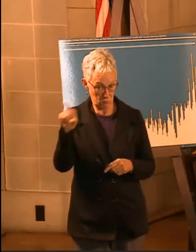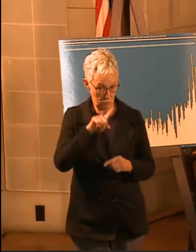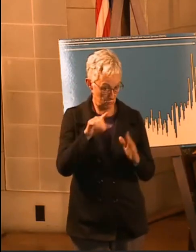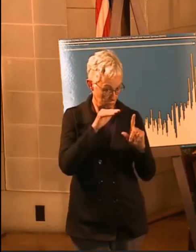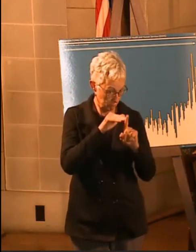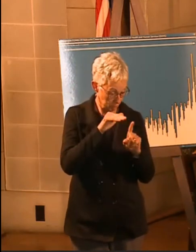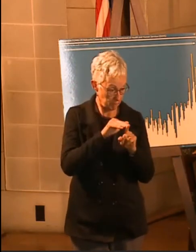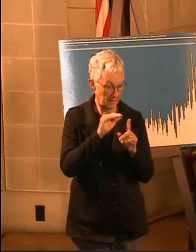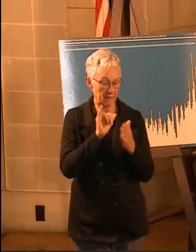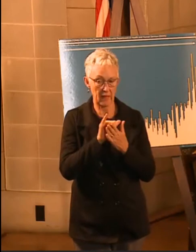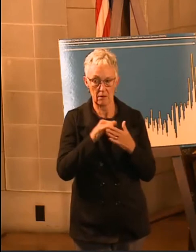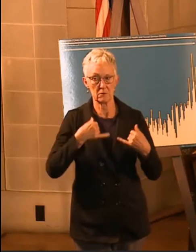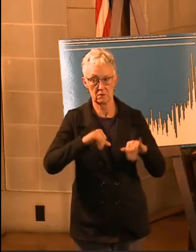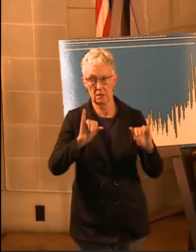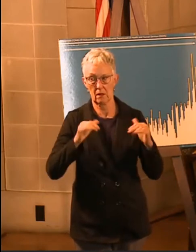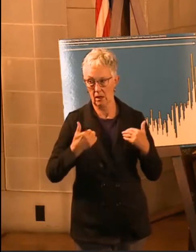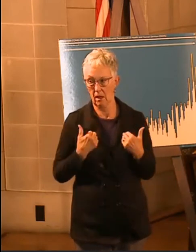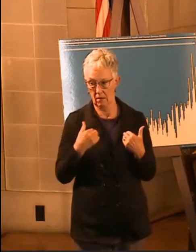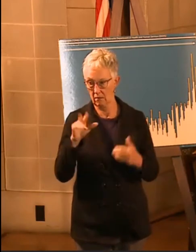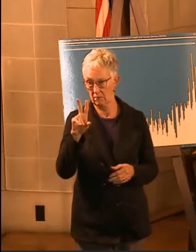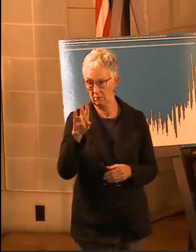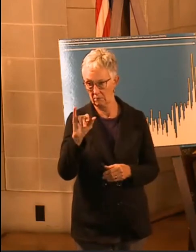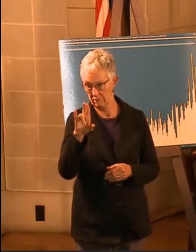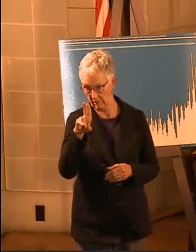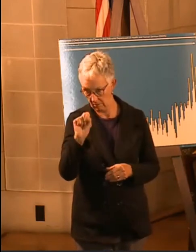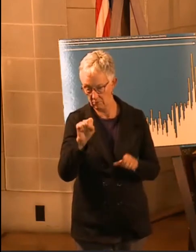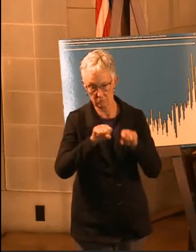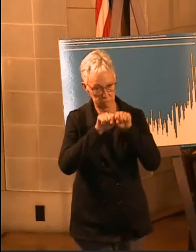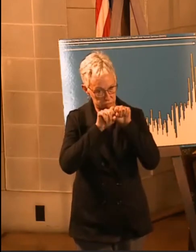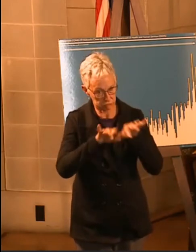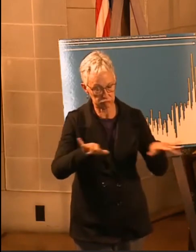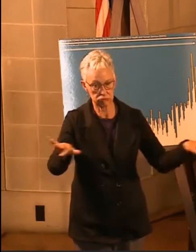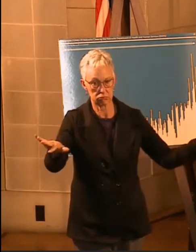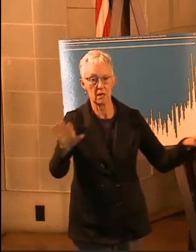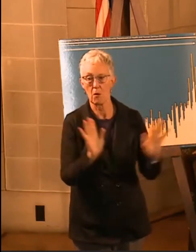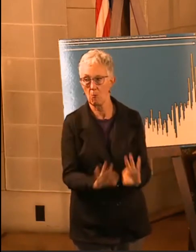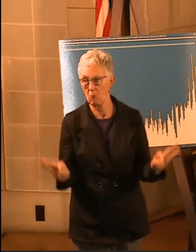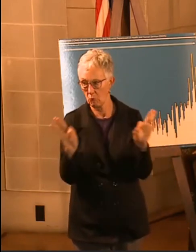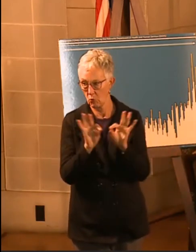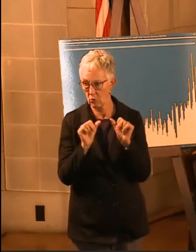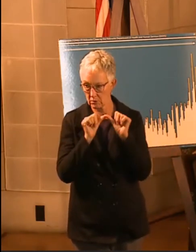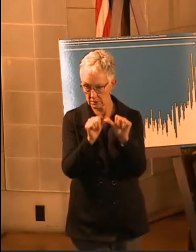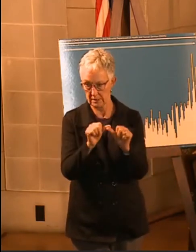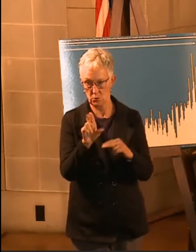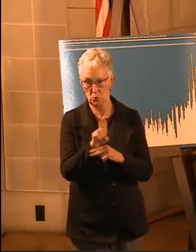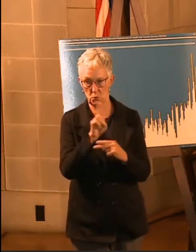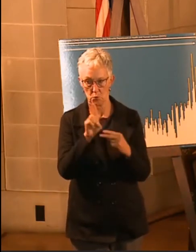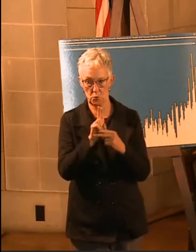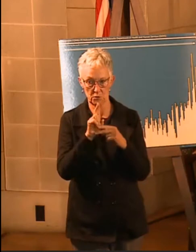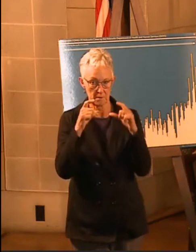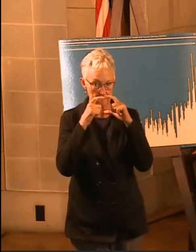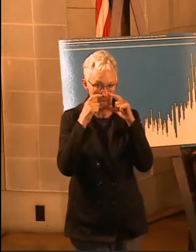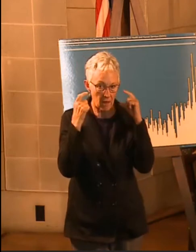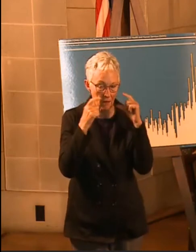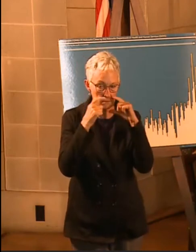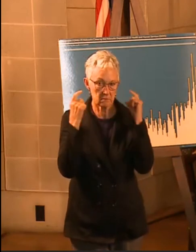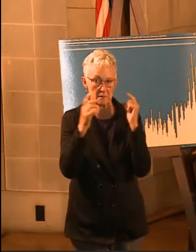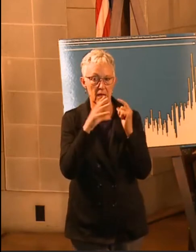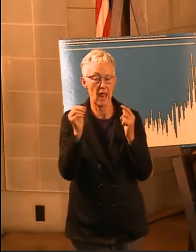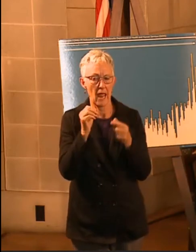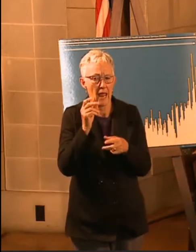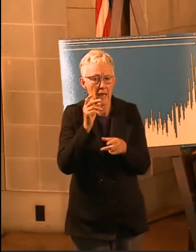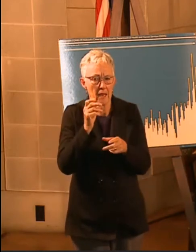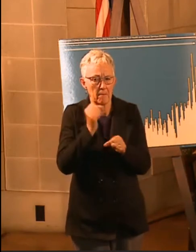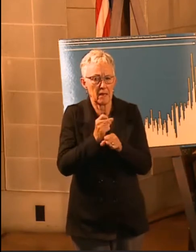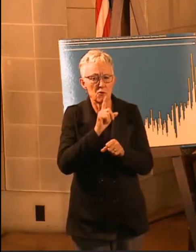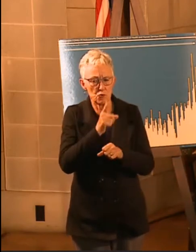virus around. It's still important that you wear that mask, that you wash your hands, and that you maintain that six foot of distance between